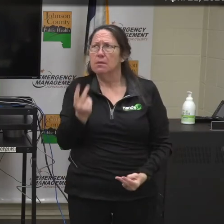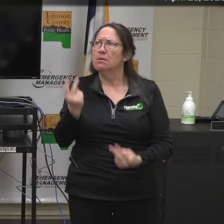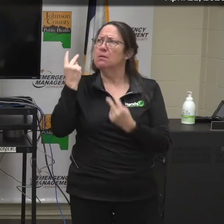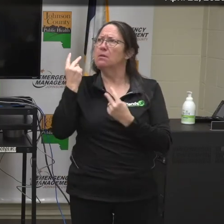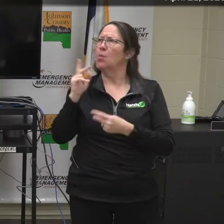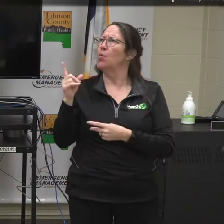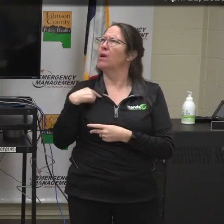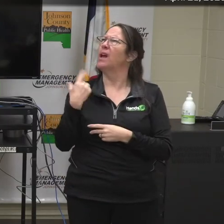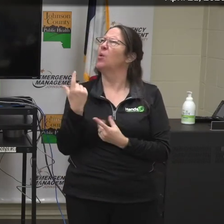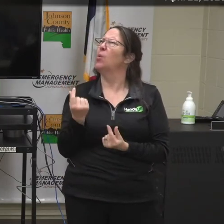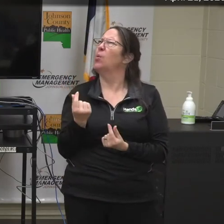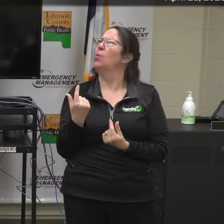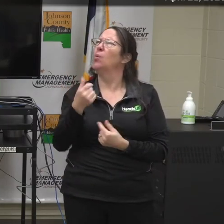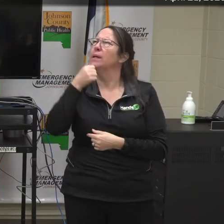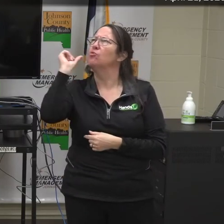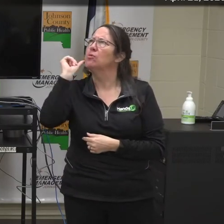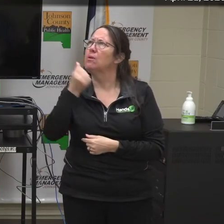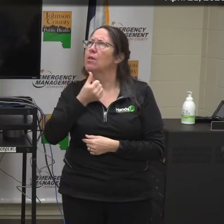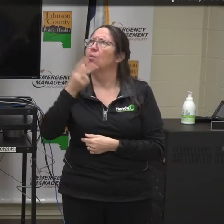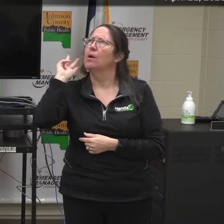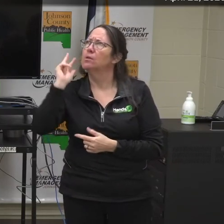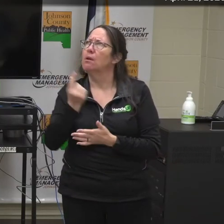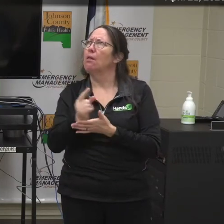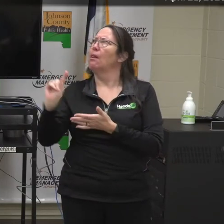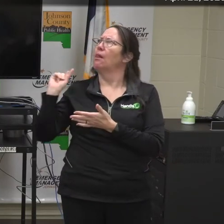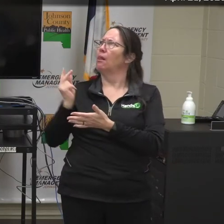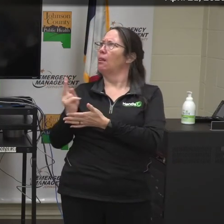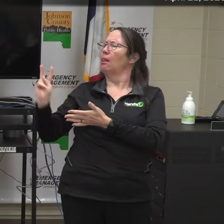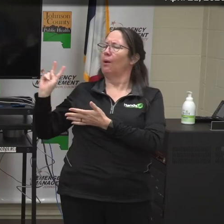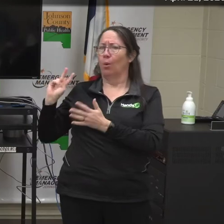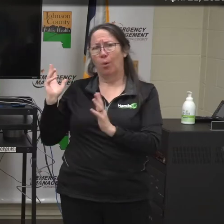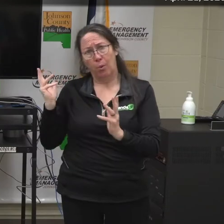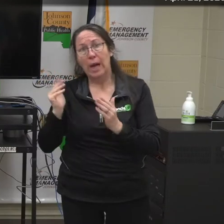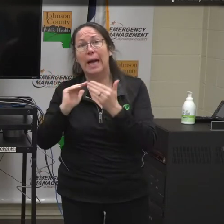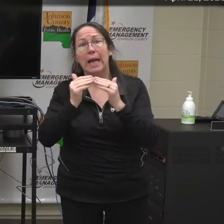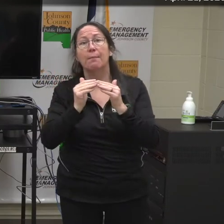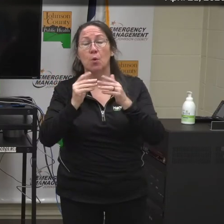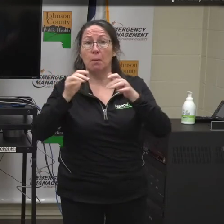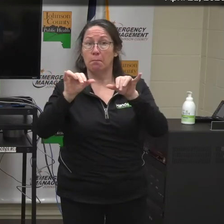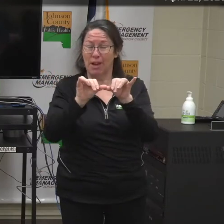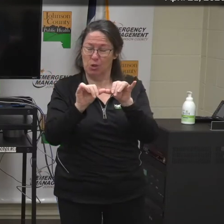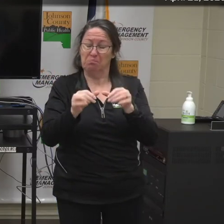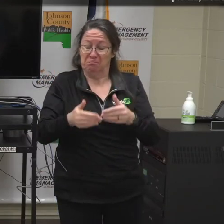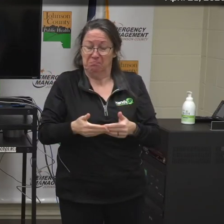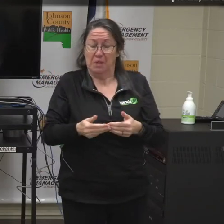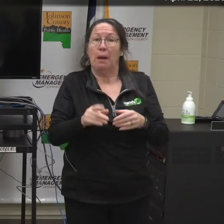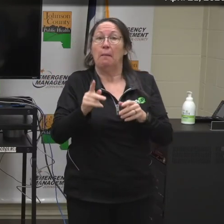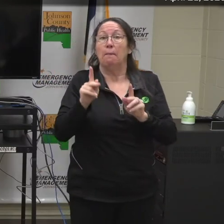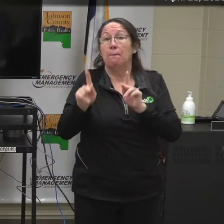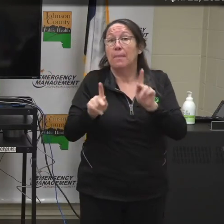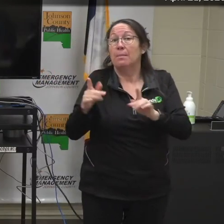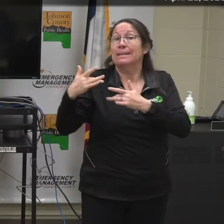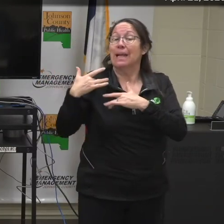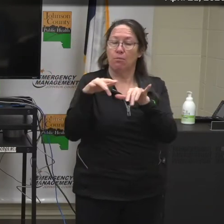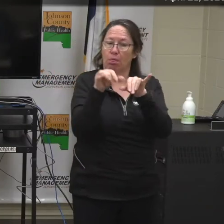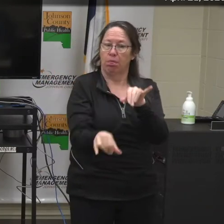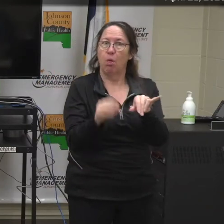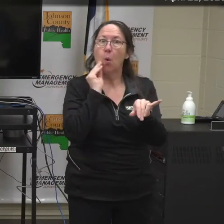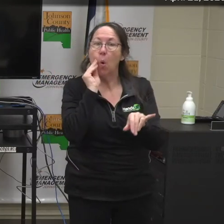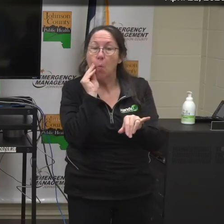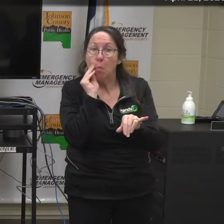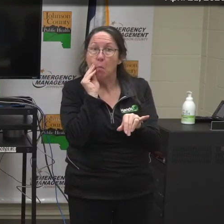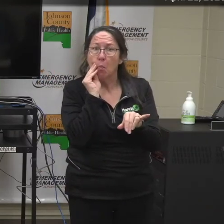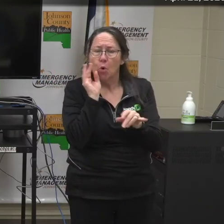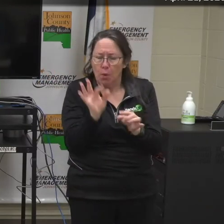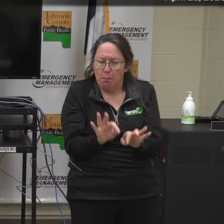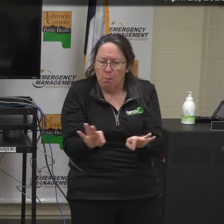their whereabouts and what they've done. Obviously, with the community mitigation measures in place, it's a little bit easier because everyone's either at home or making